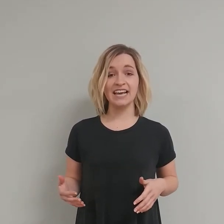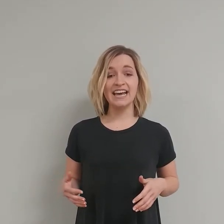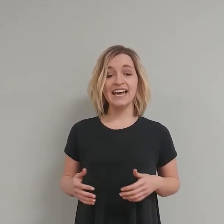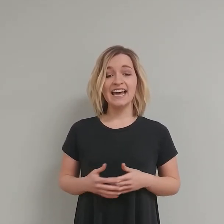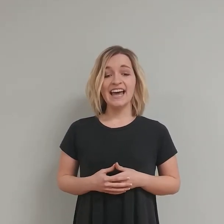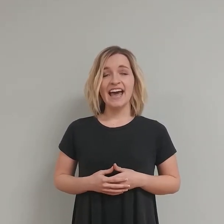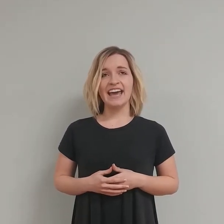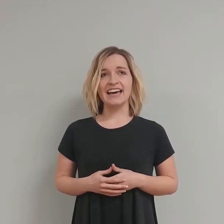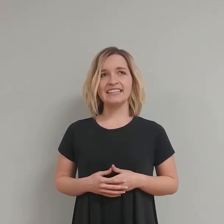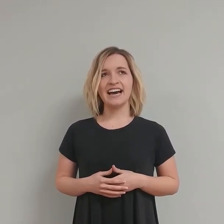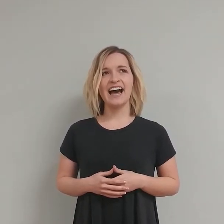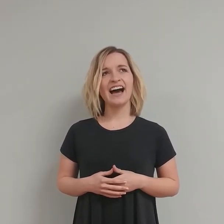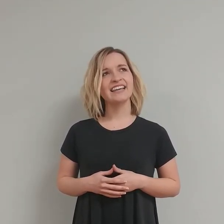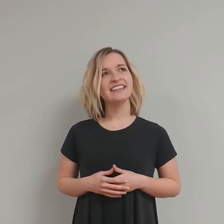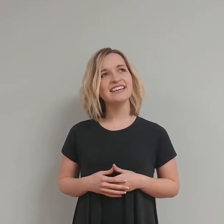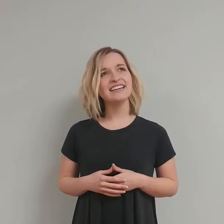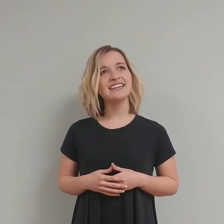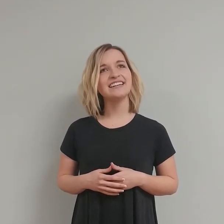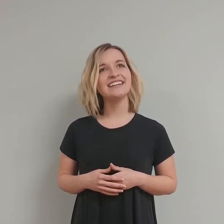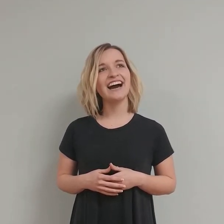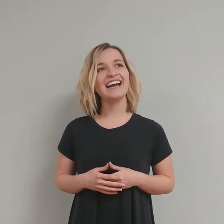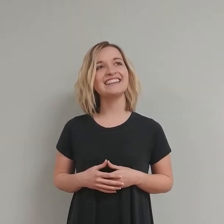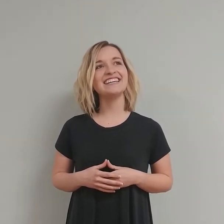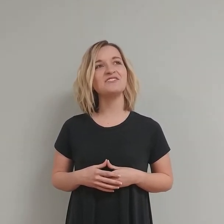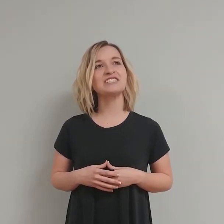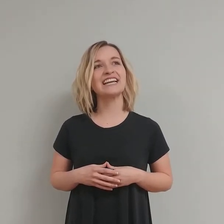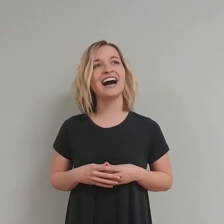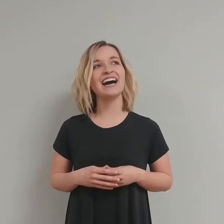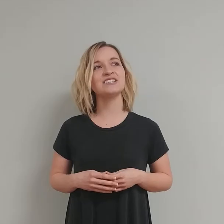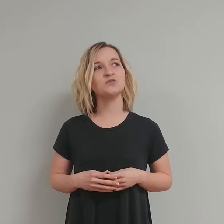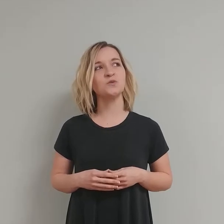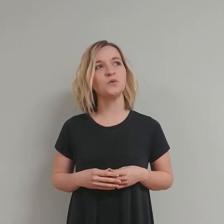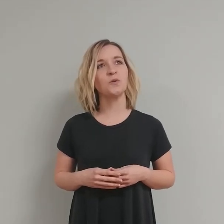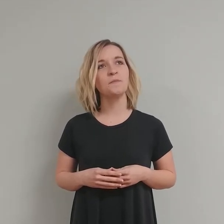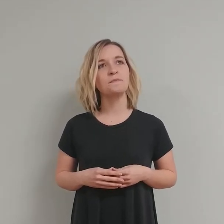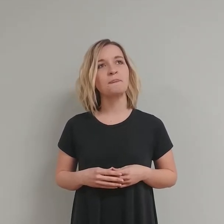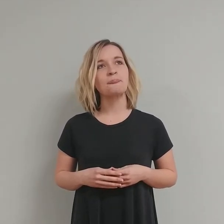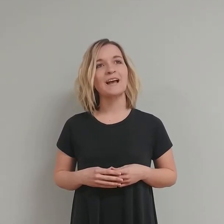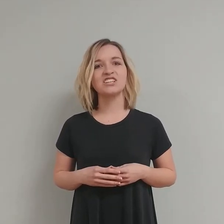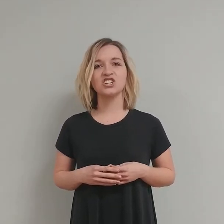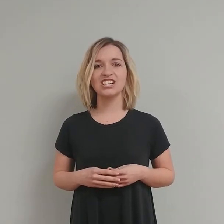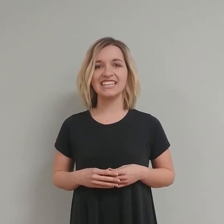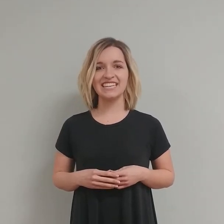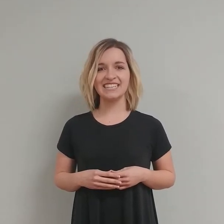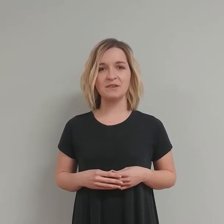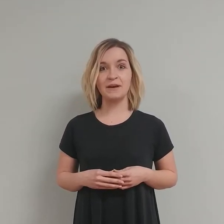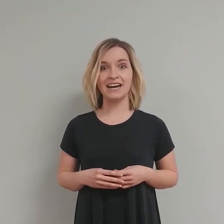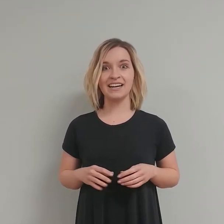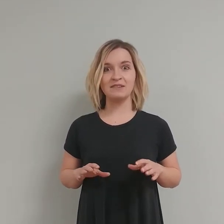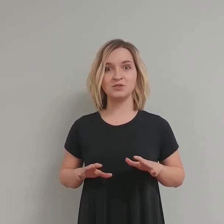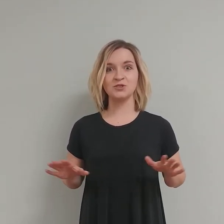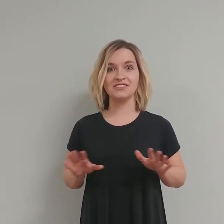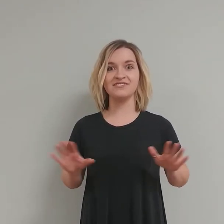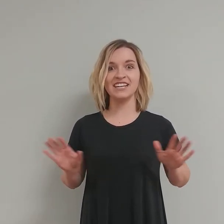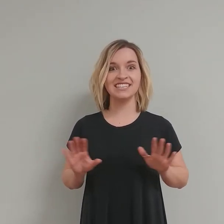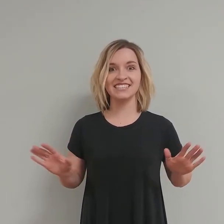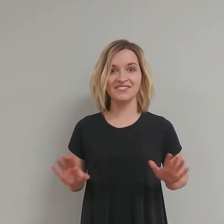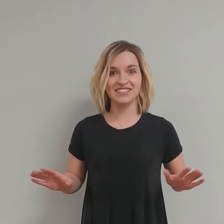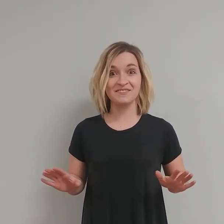and I think I was in high school. I started eating them, and I absolutely fell in love with them.